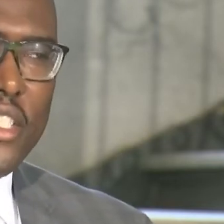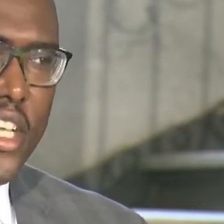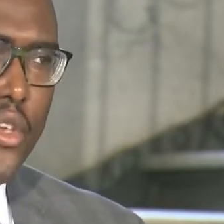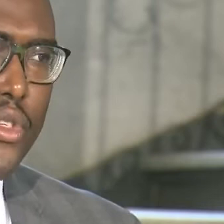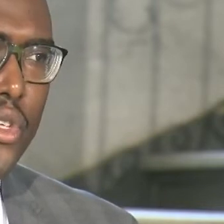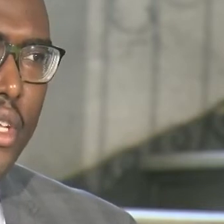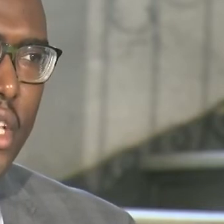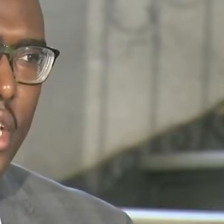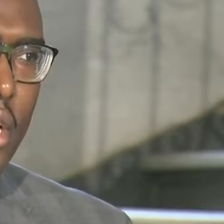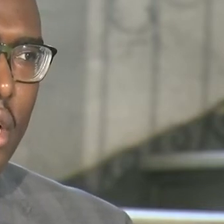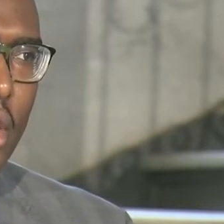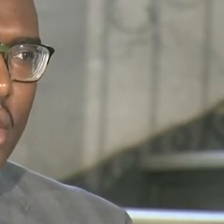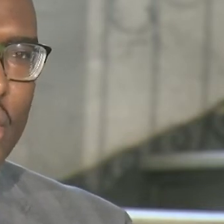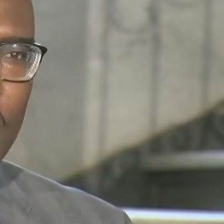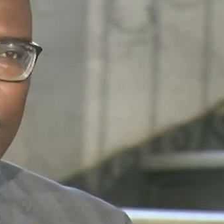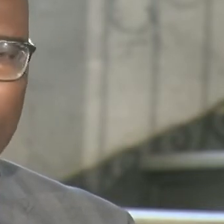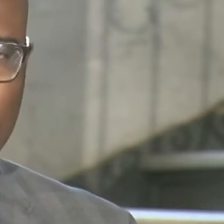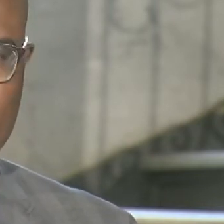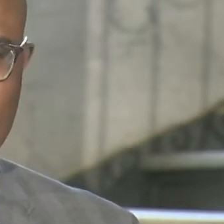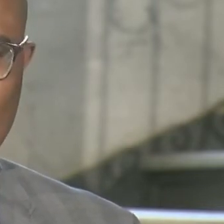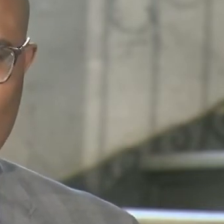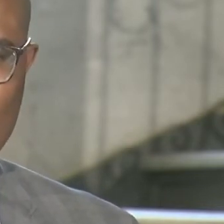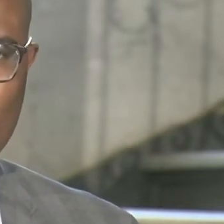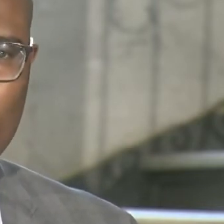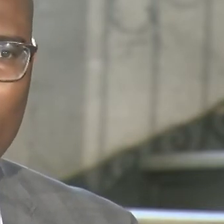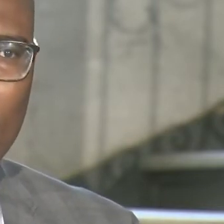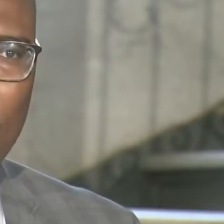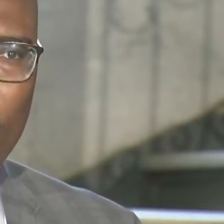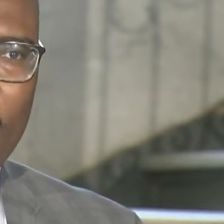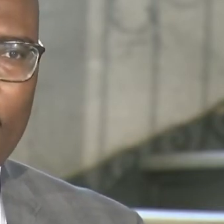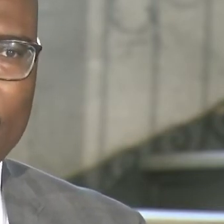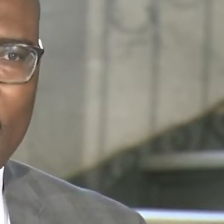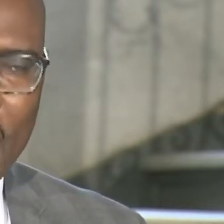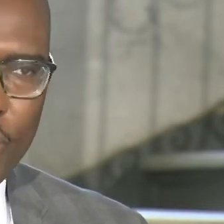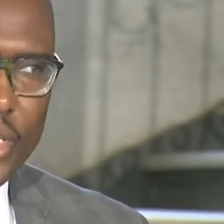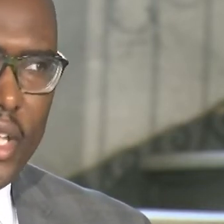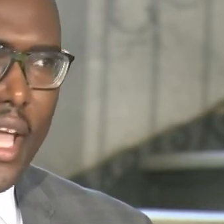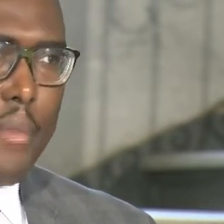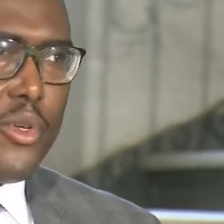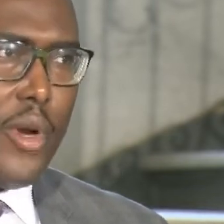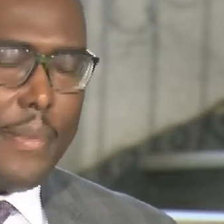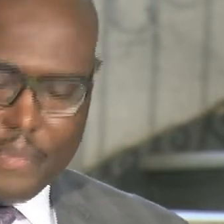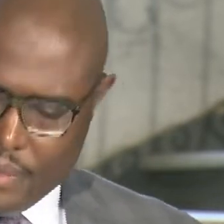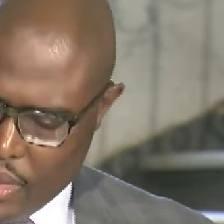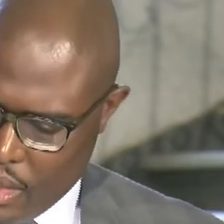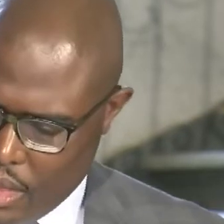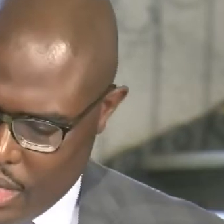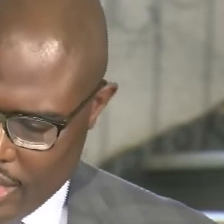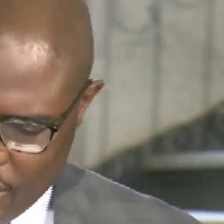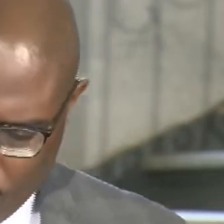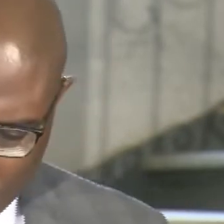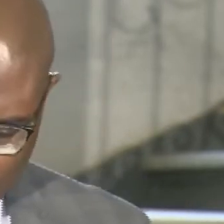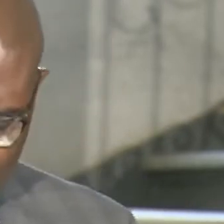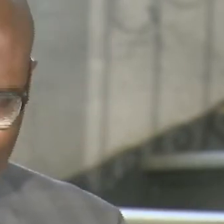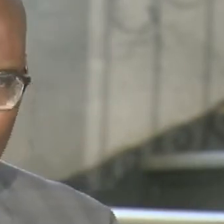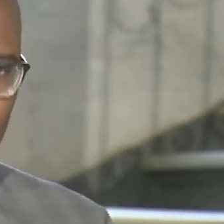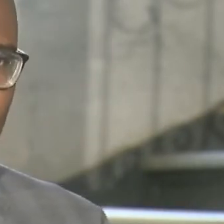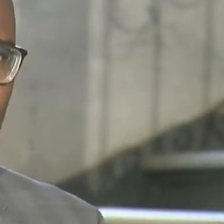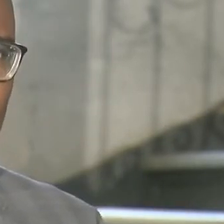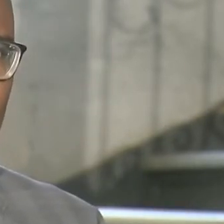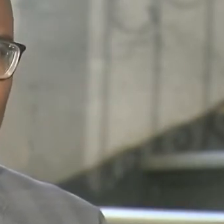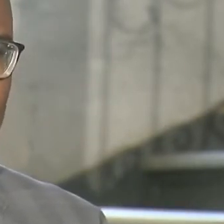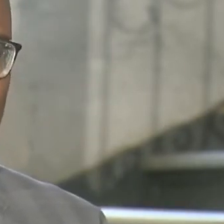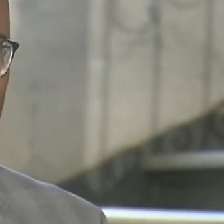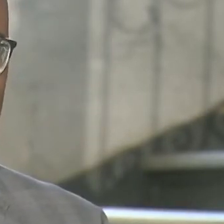continue to lead and serve and protect well with a close to 80% capture rate. And so when we talk